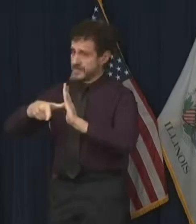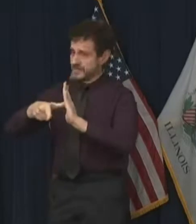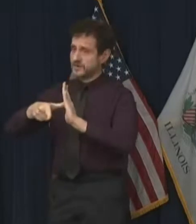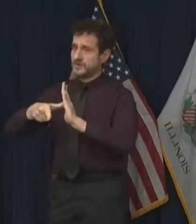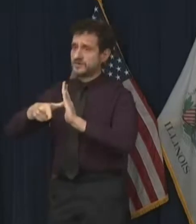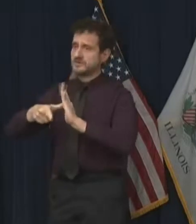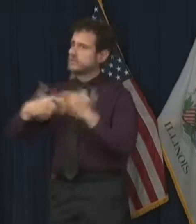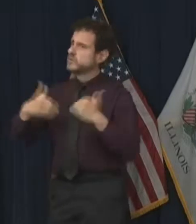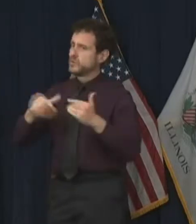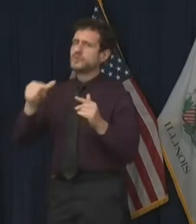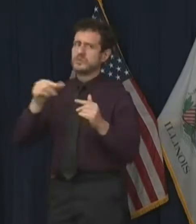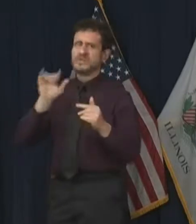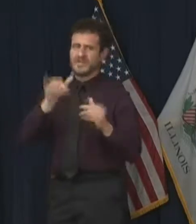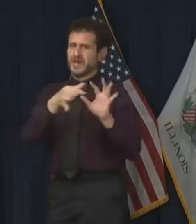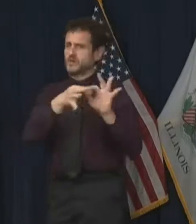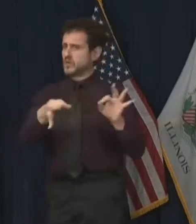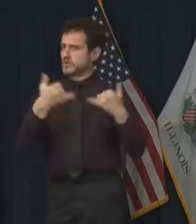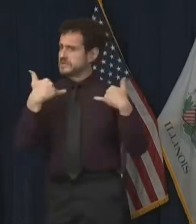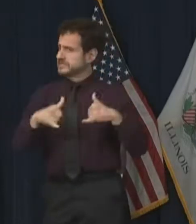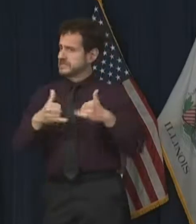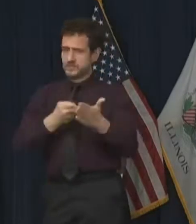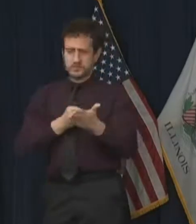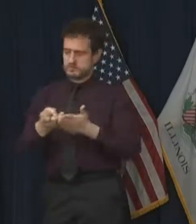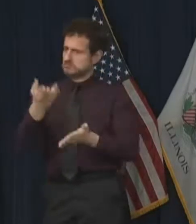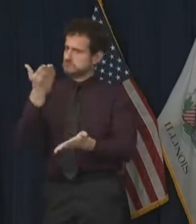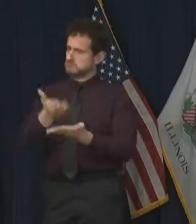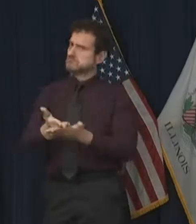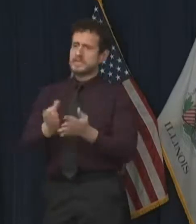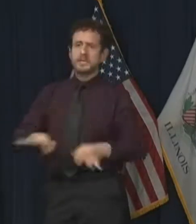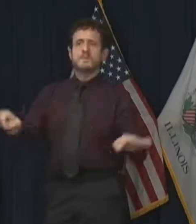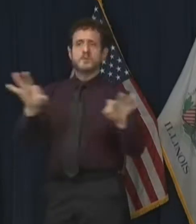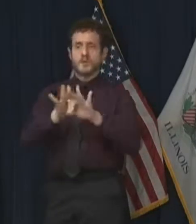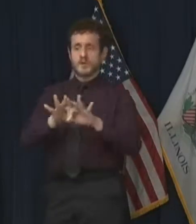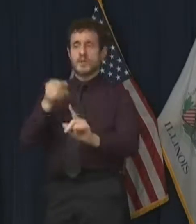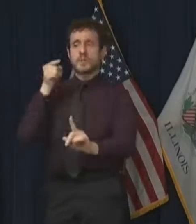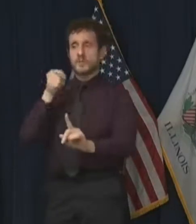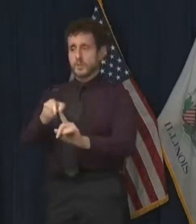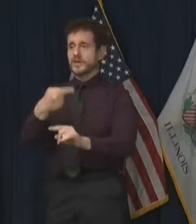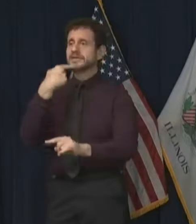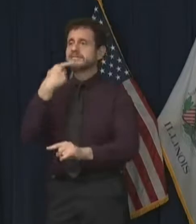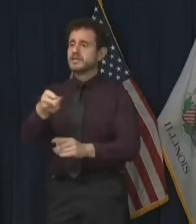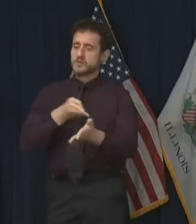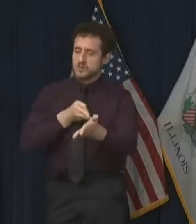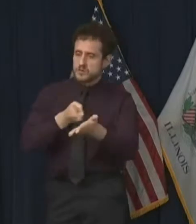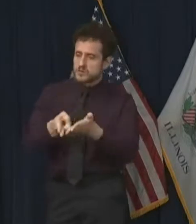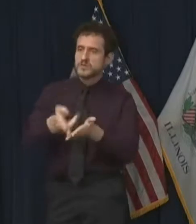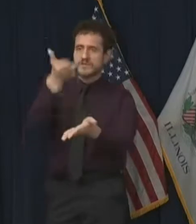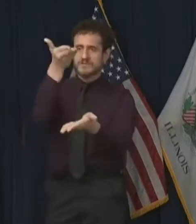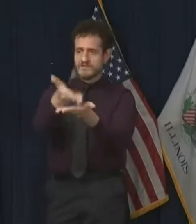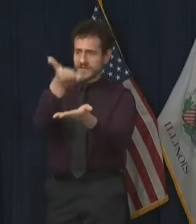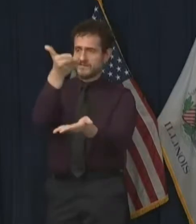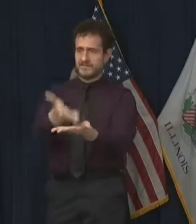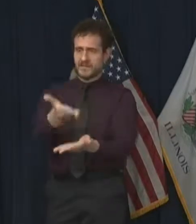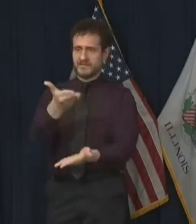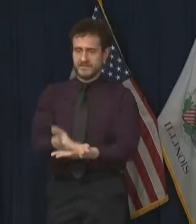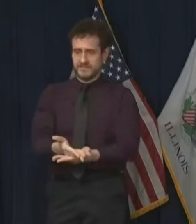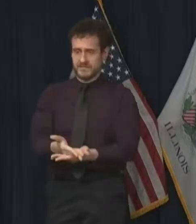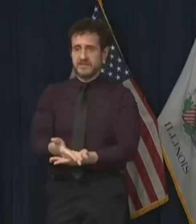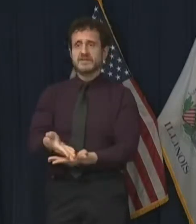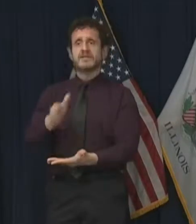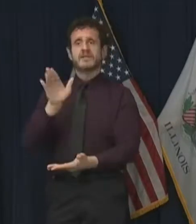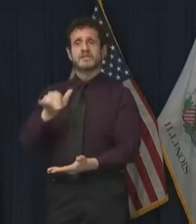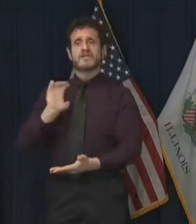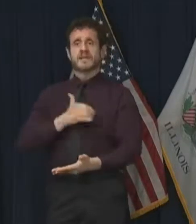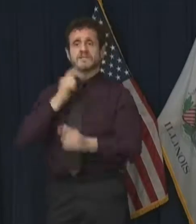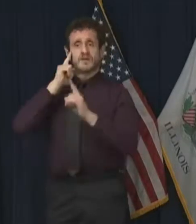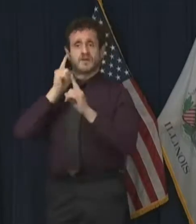so true. The great point is to bring them the real facts. That's what we're trying to do here.